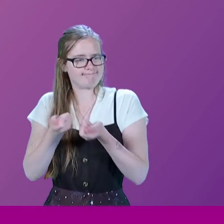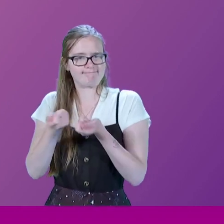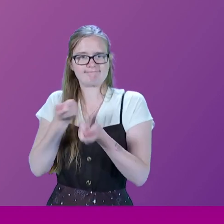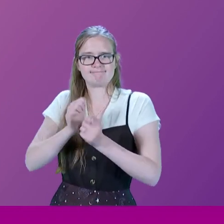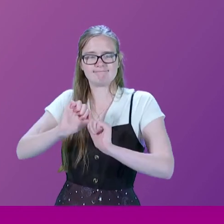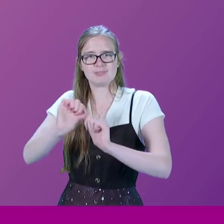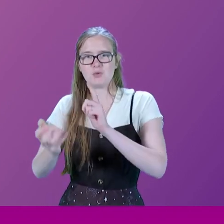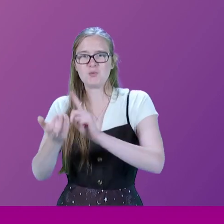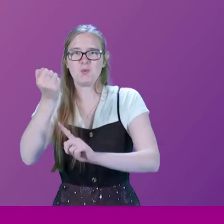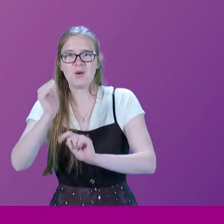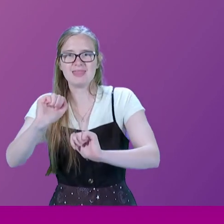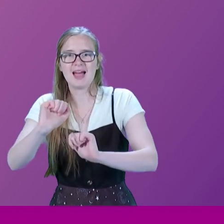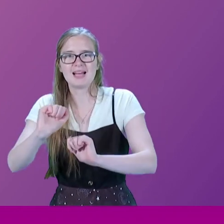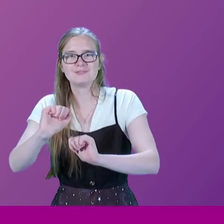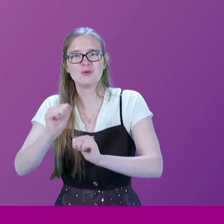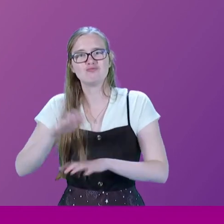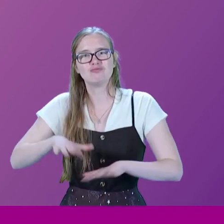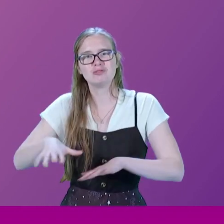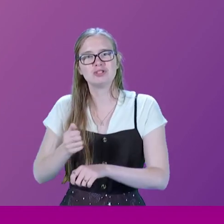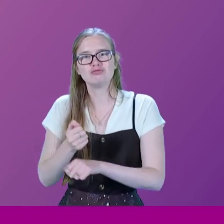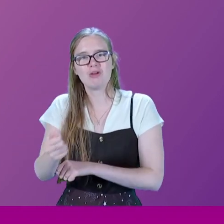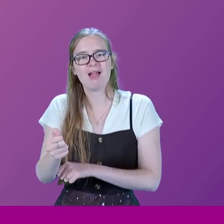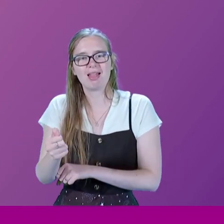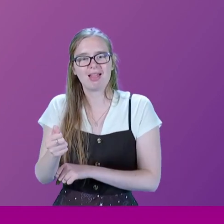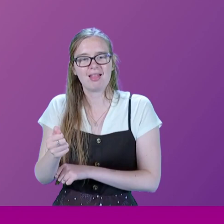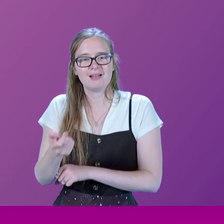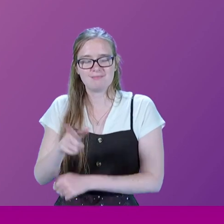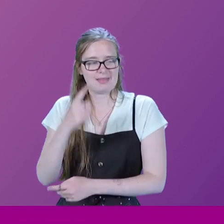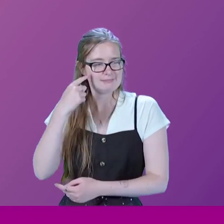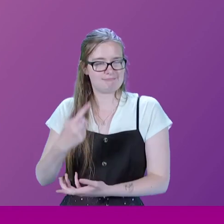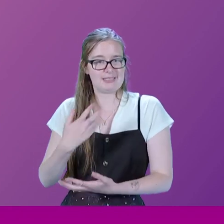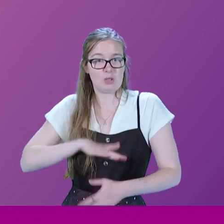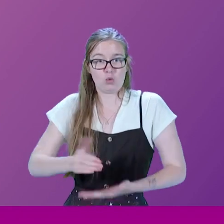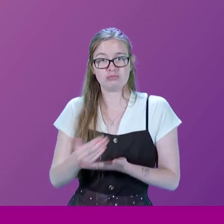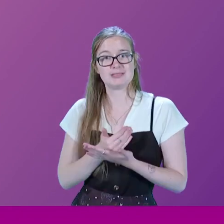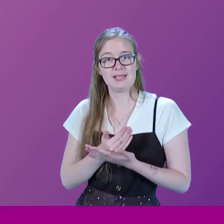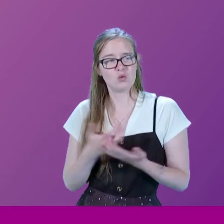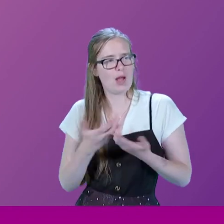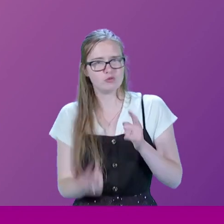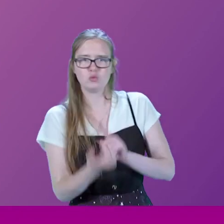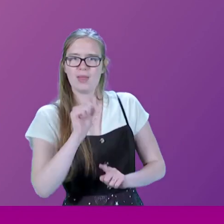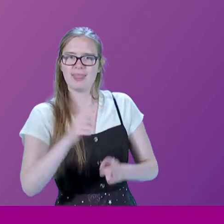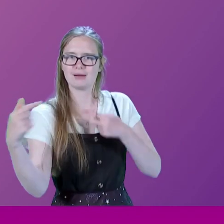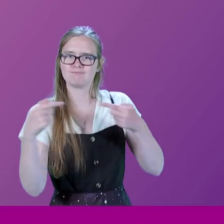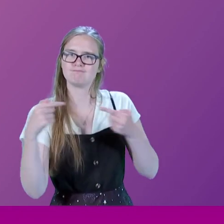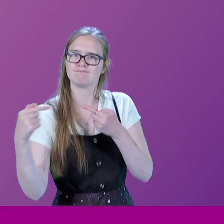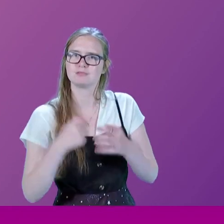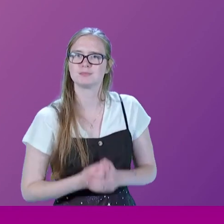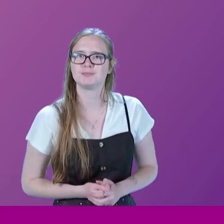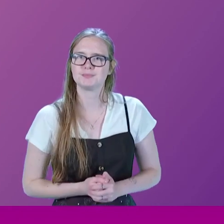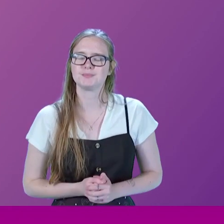win the day over British Rail. Because they weren't in the minded to save it as far as I can see. Well,